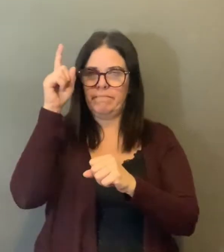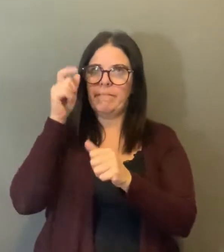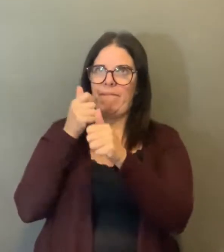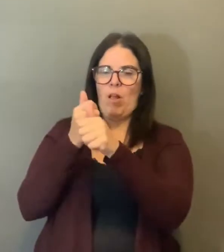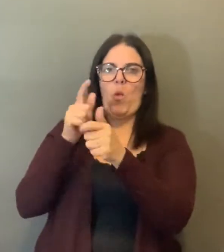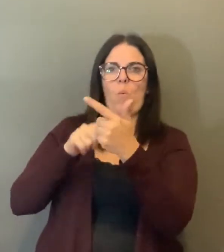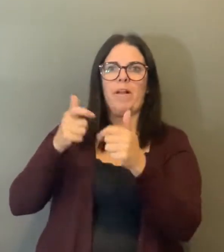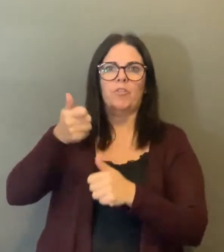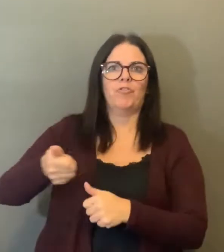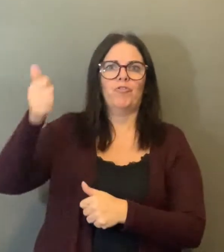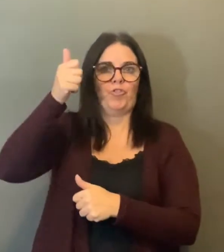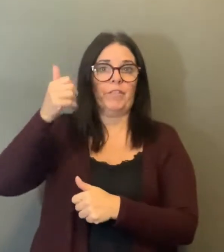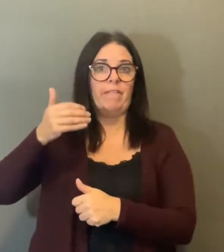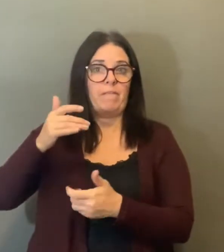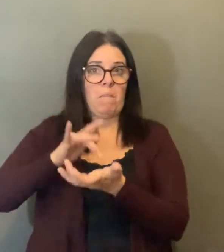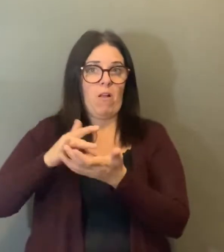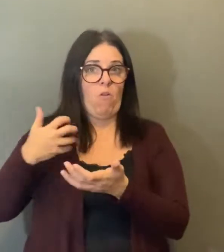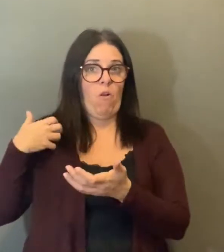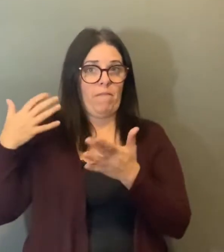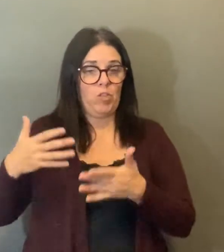quickly. Thank you.